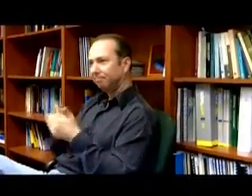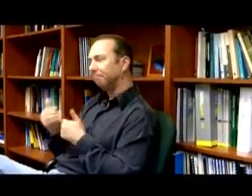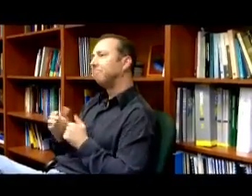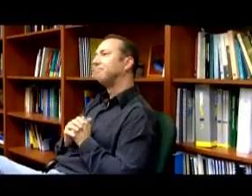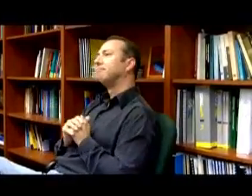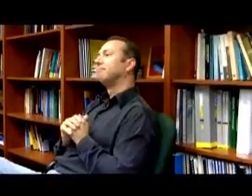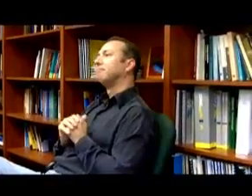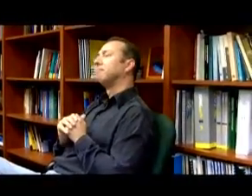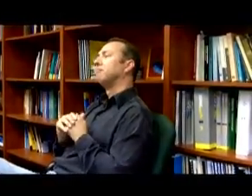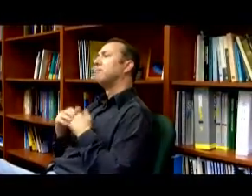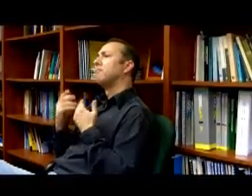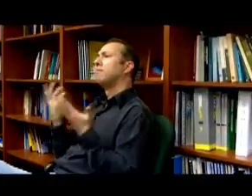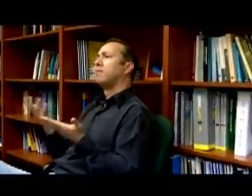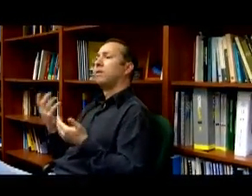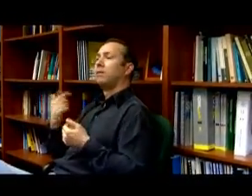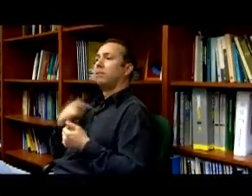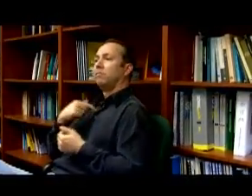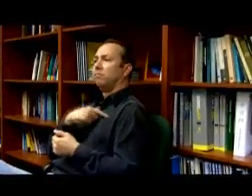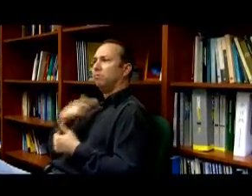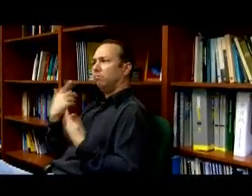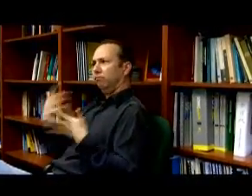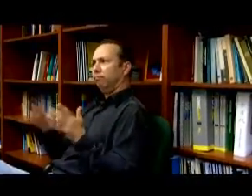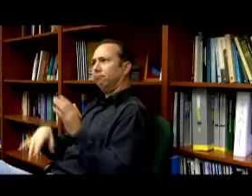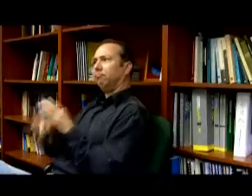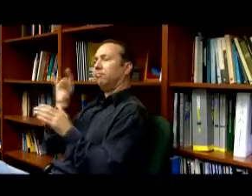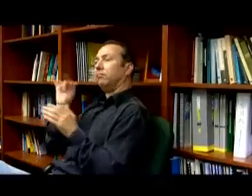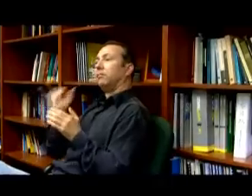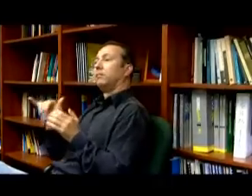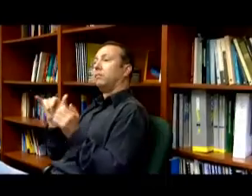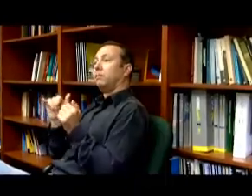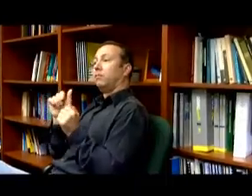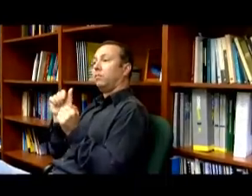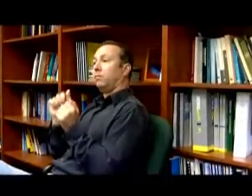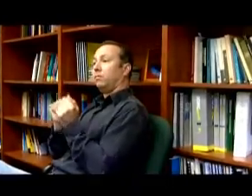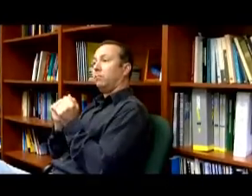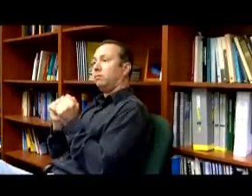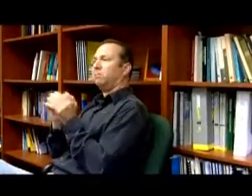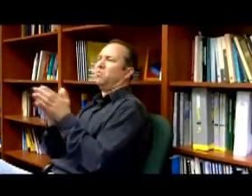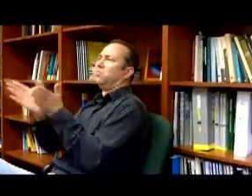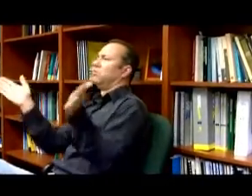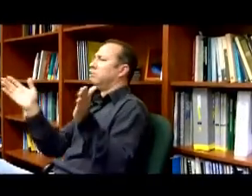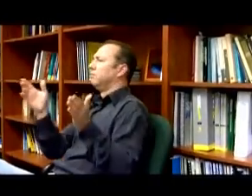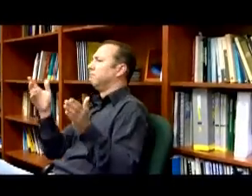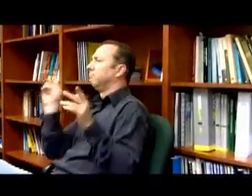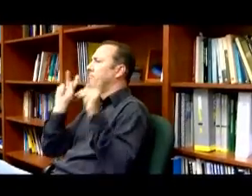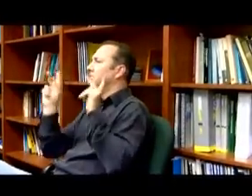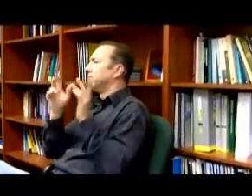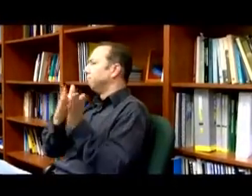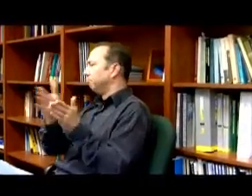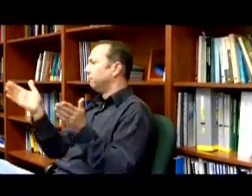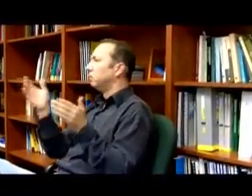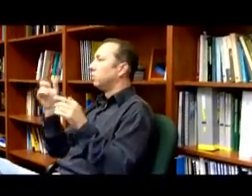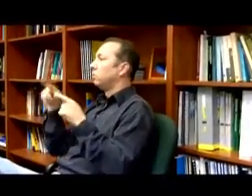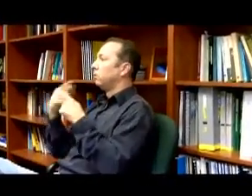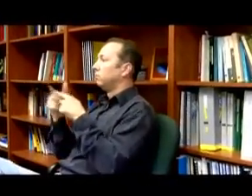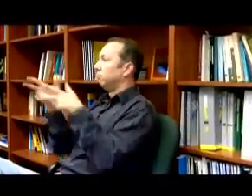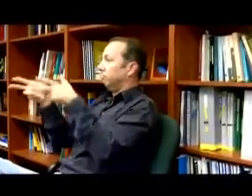expressions, and we have found that, broadly speaking,